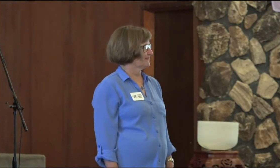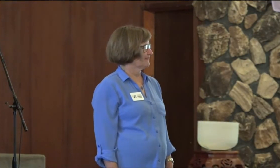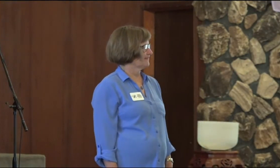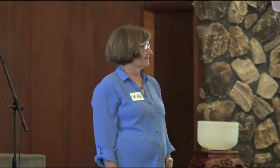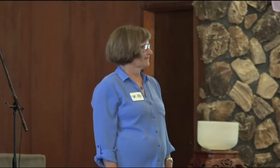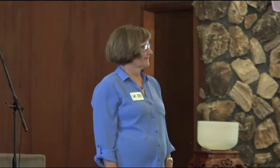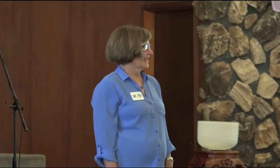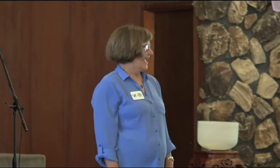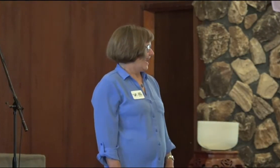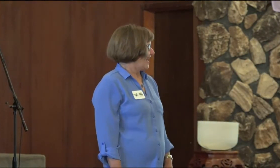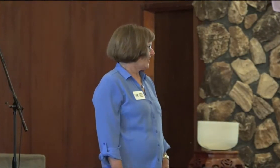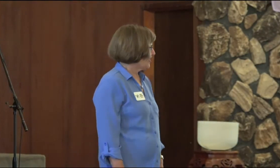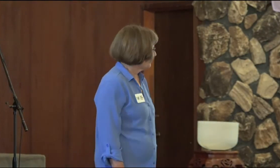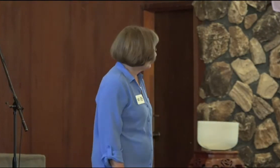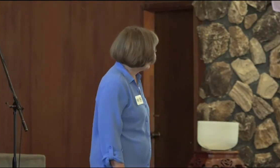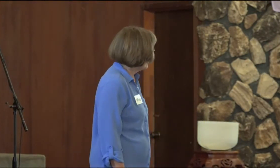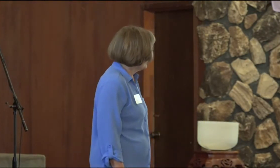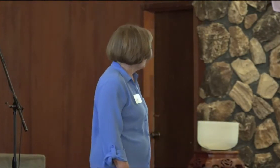Lord.